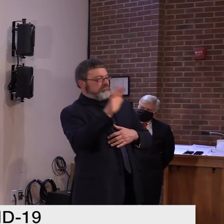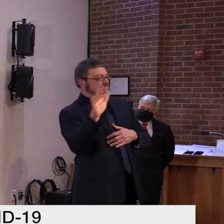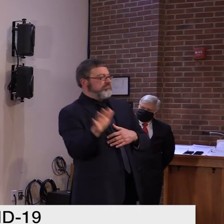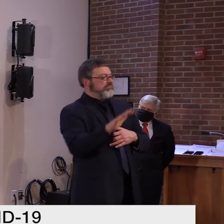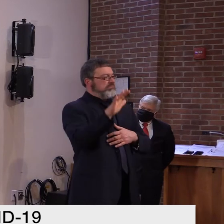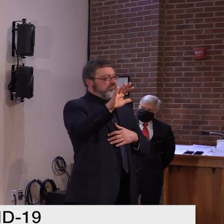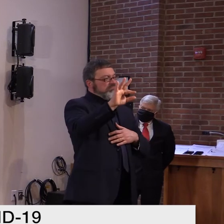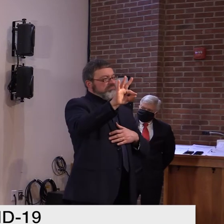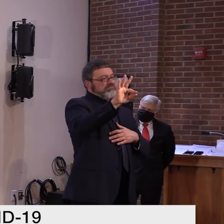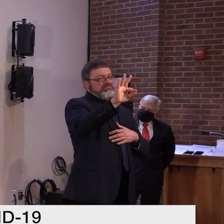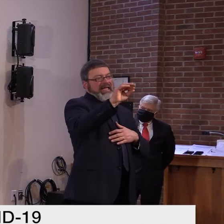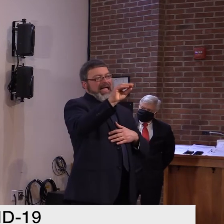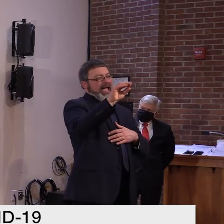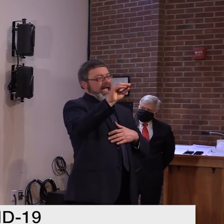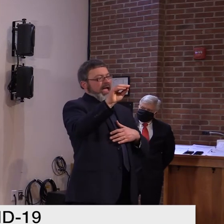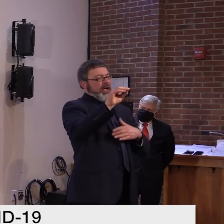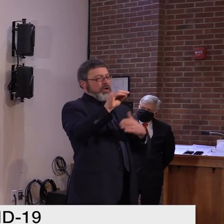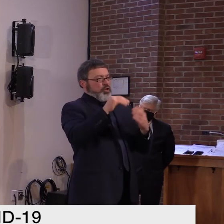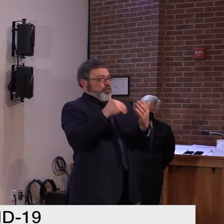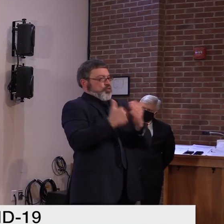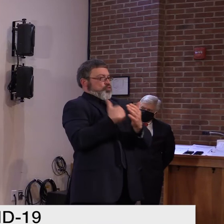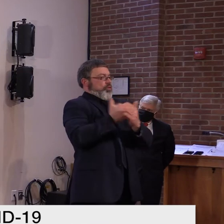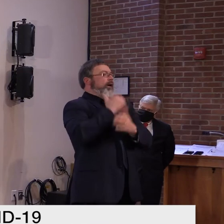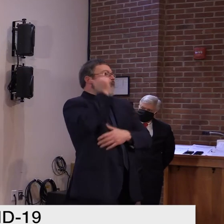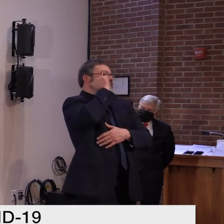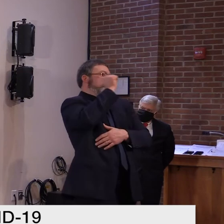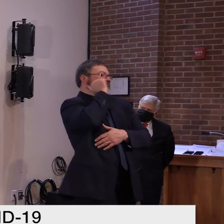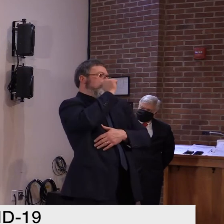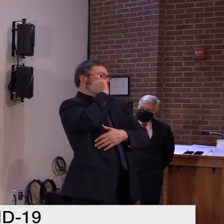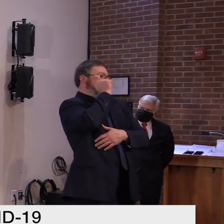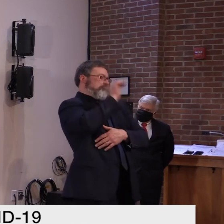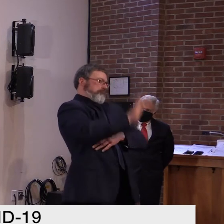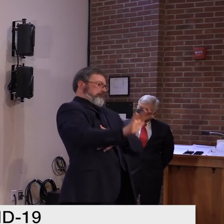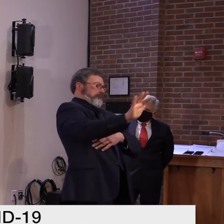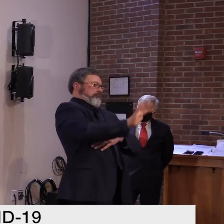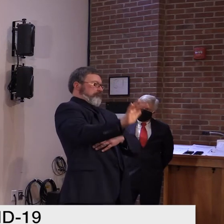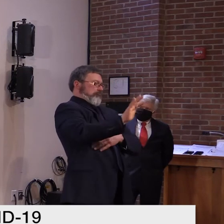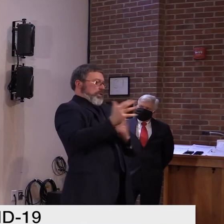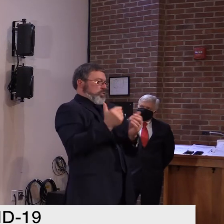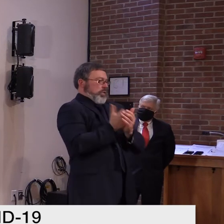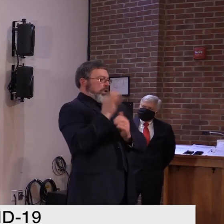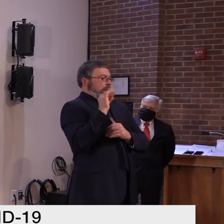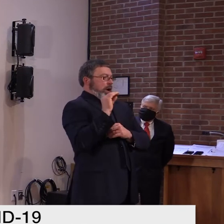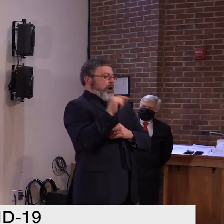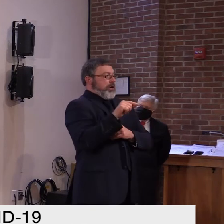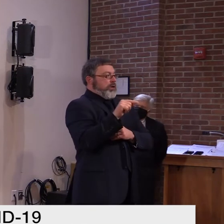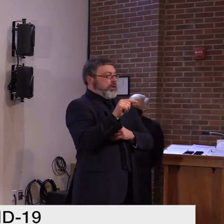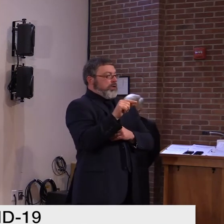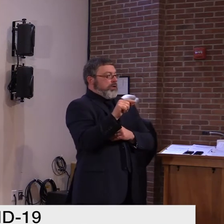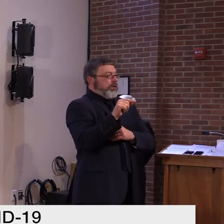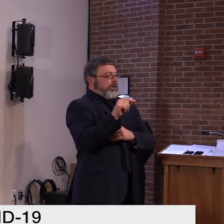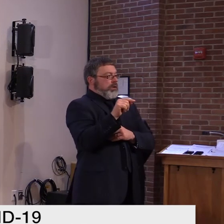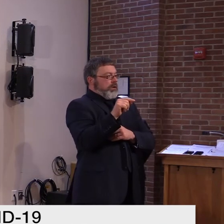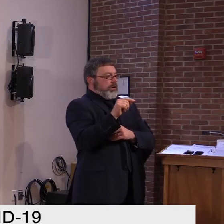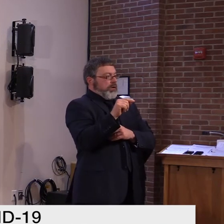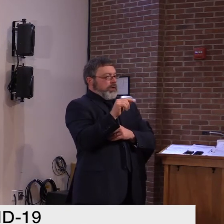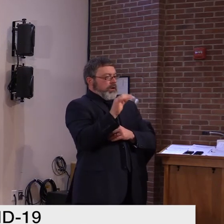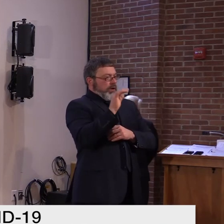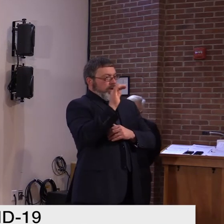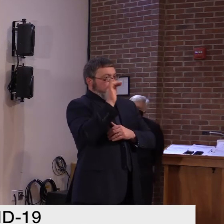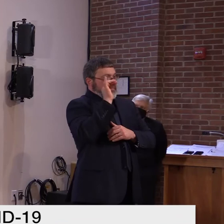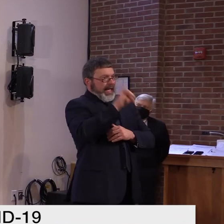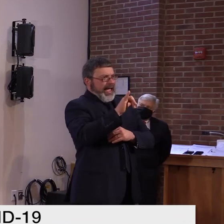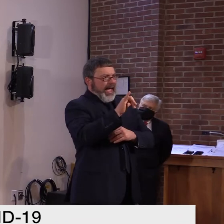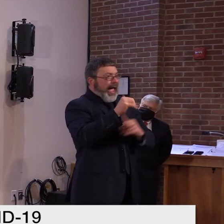cases per day. So, uh, we don't do it by situations or outbreaks because we do it by cases.